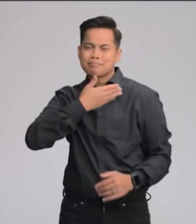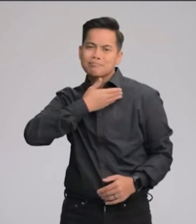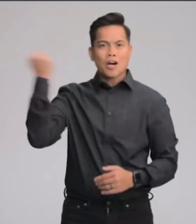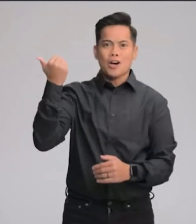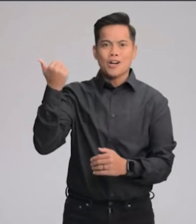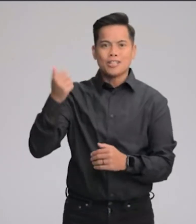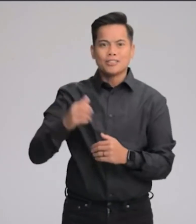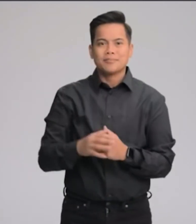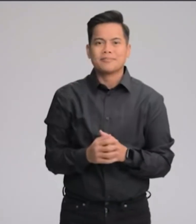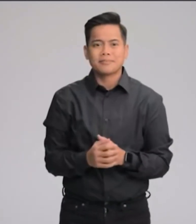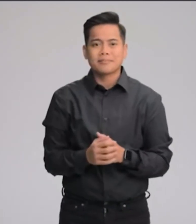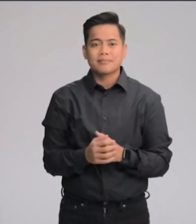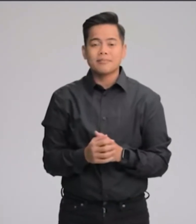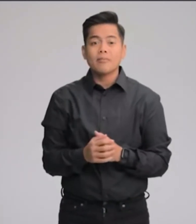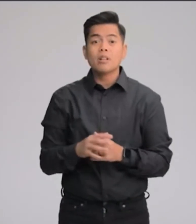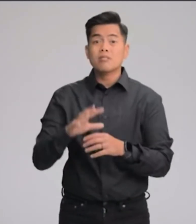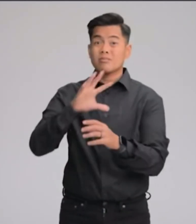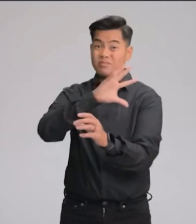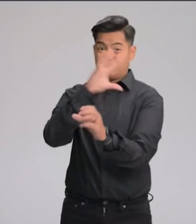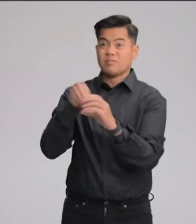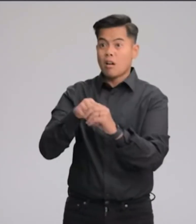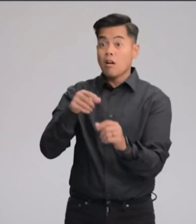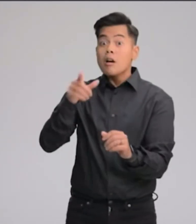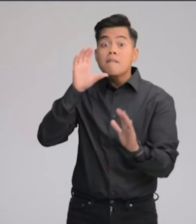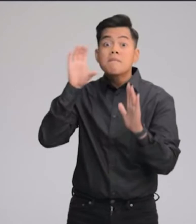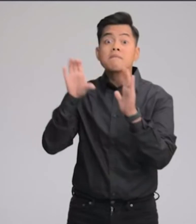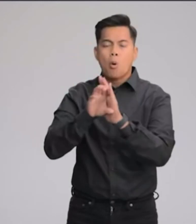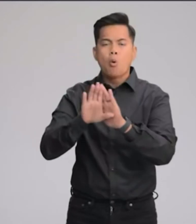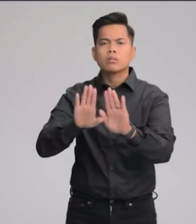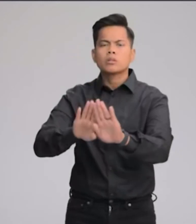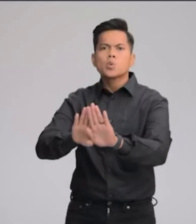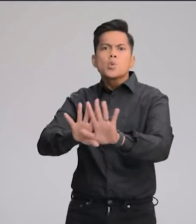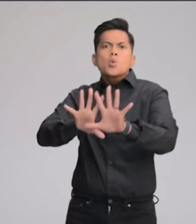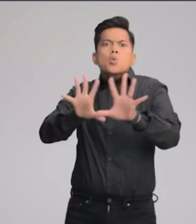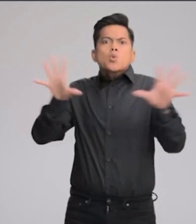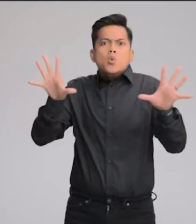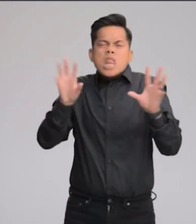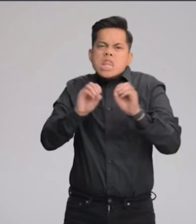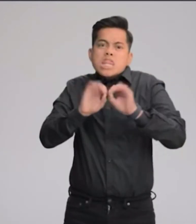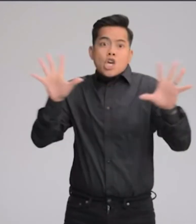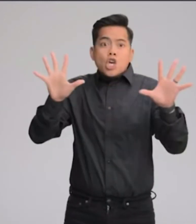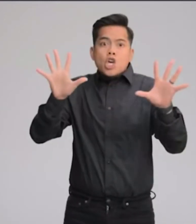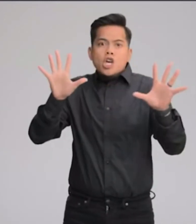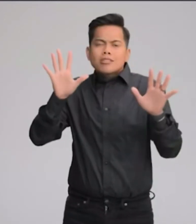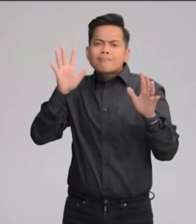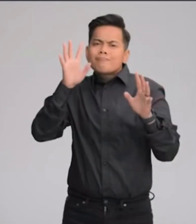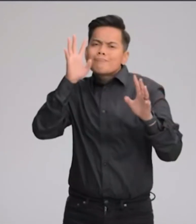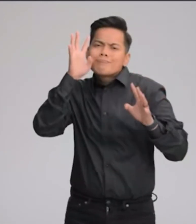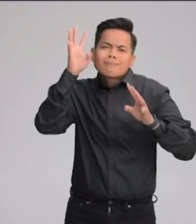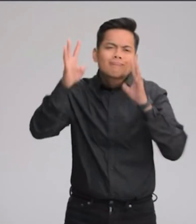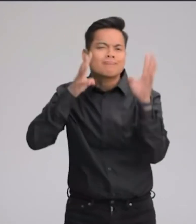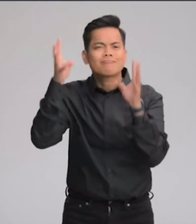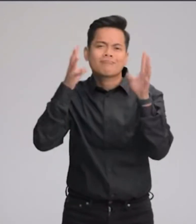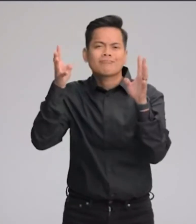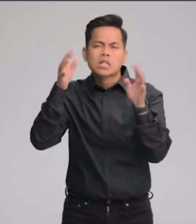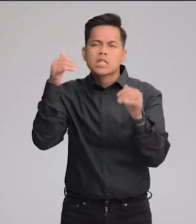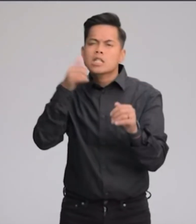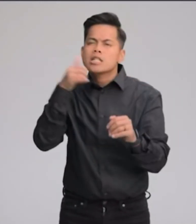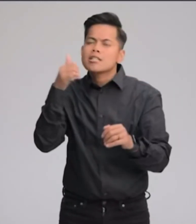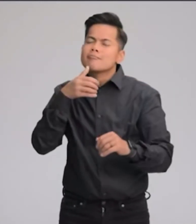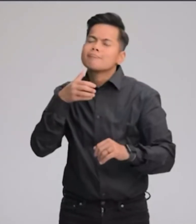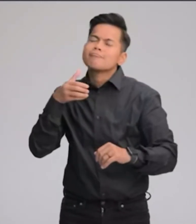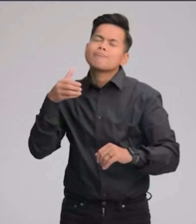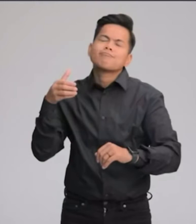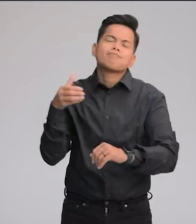Together with higher resolution photos and more creative options, this is our most powerful Pro